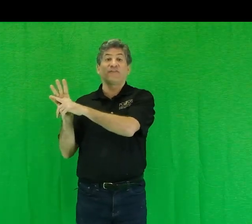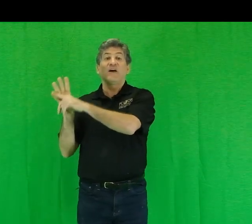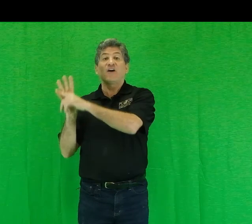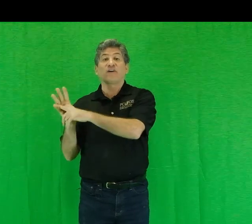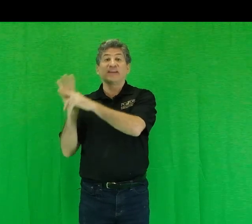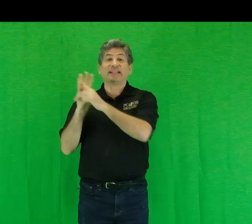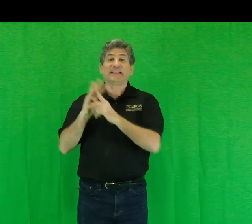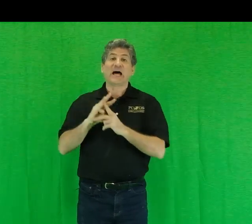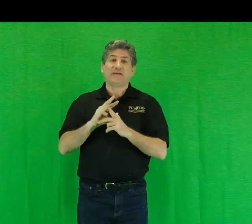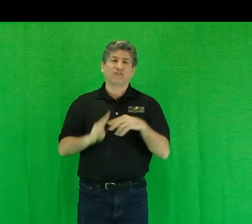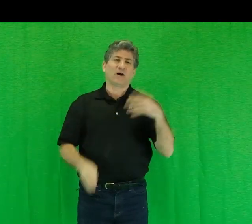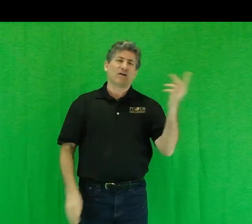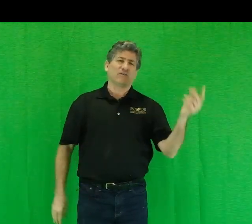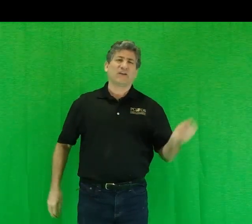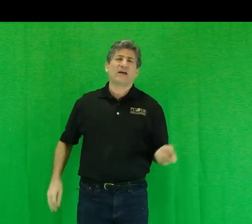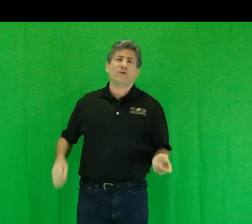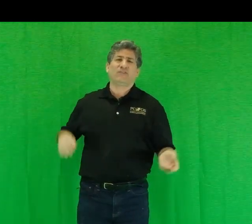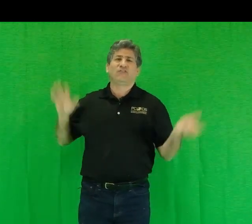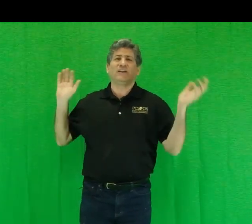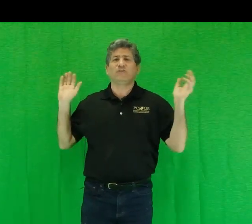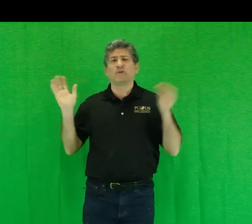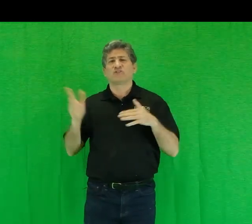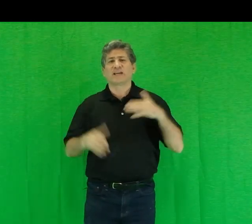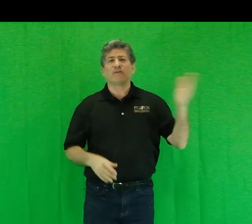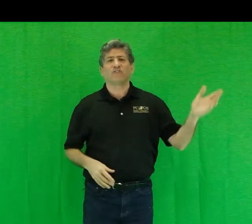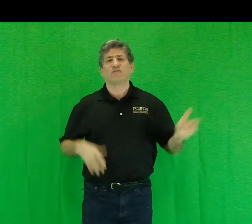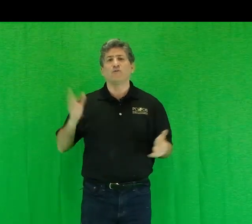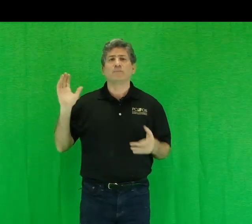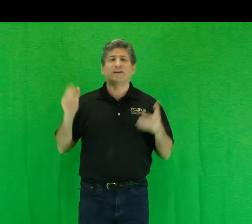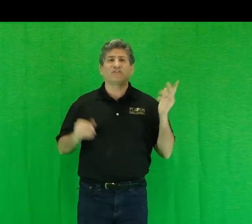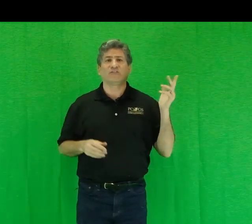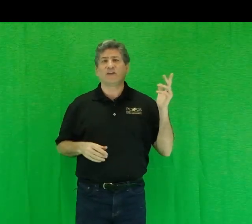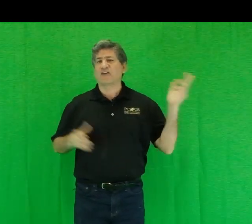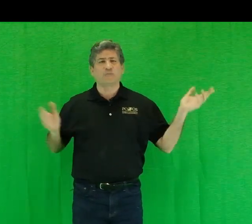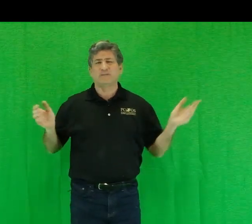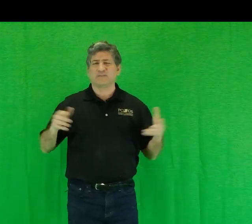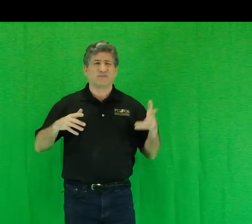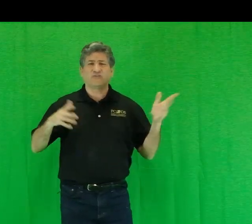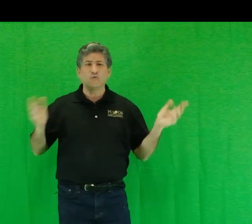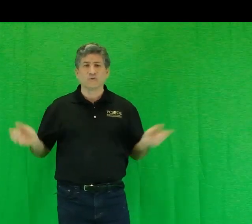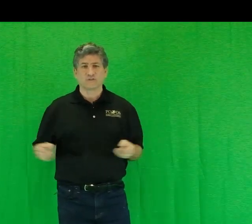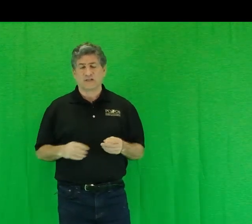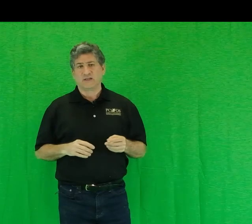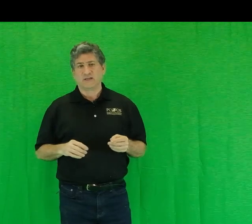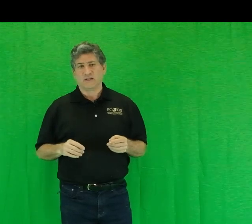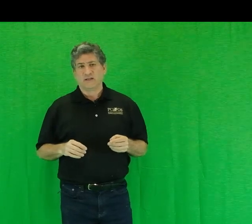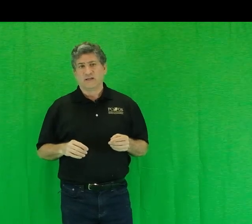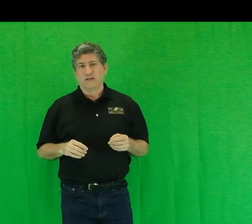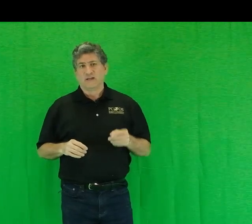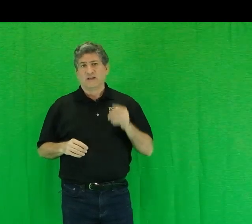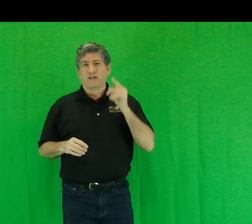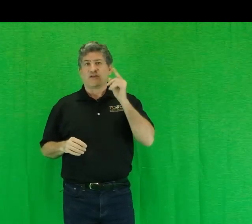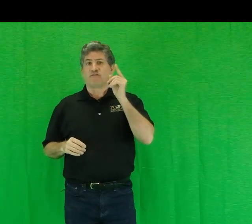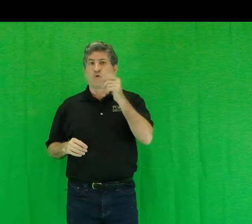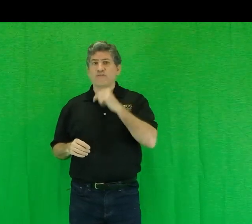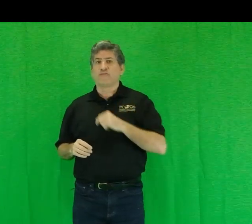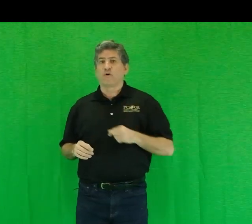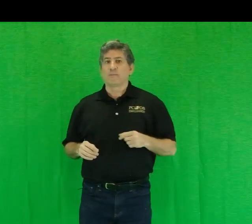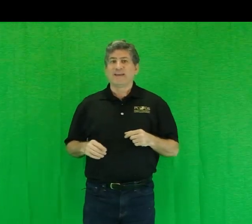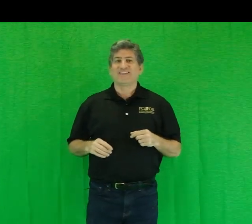of our daily lives. Cars, highways, cities, bridges, houses, food, medicine, hospitals, and schools. The fourth form is